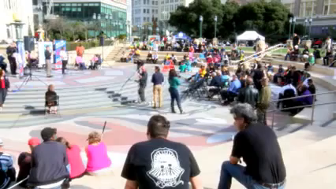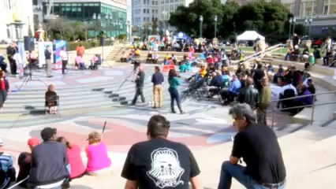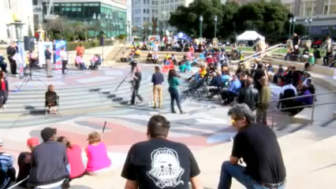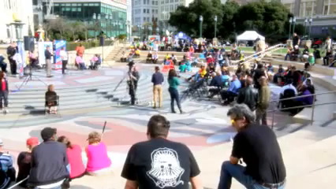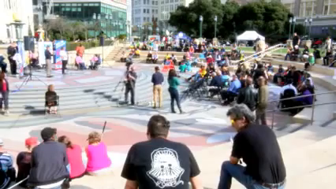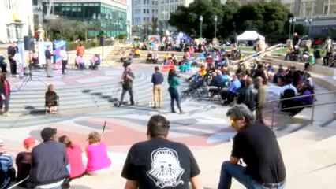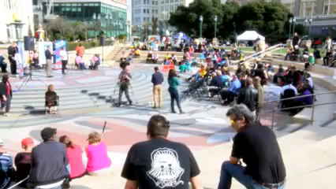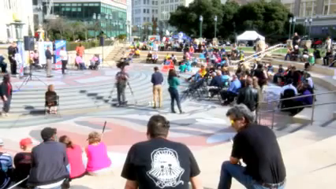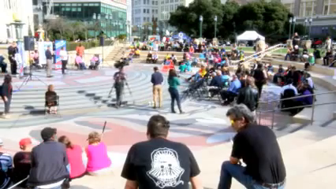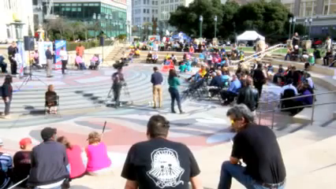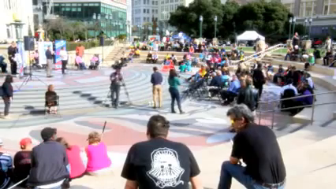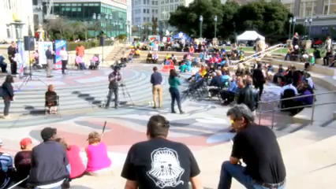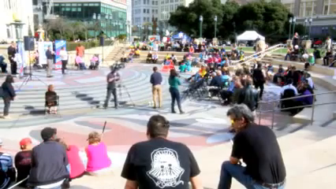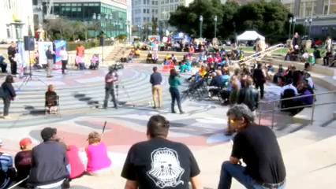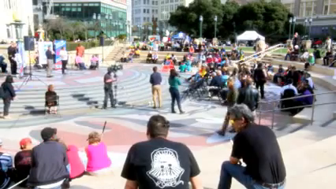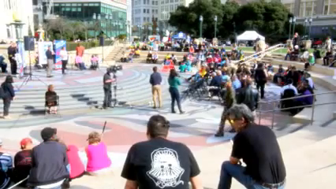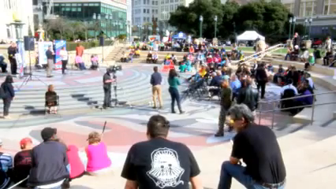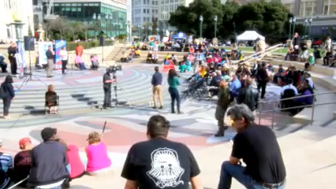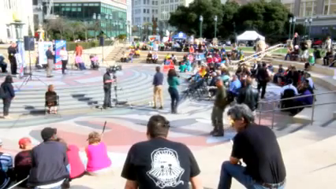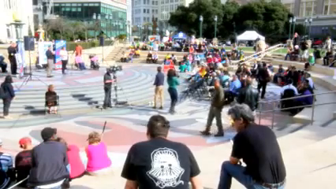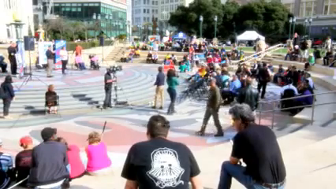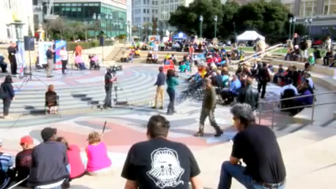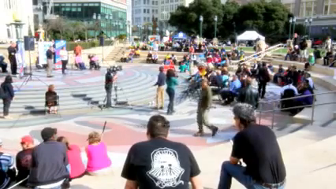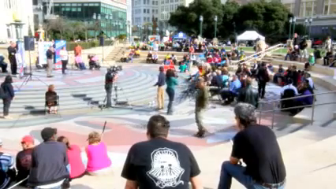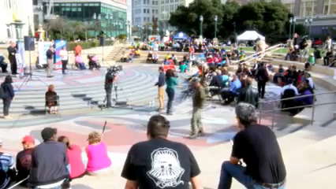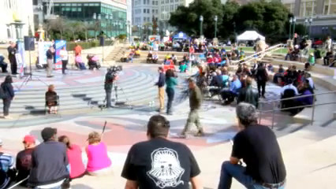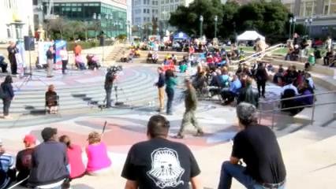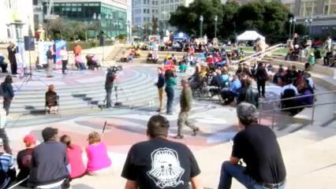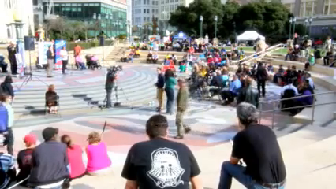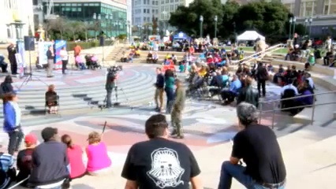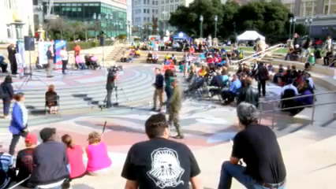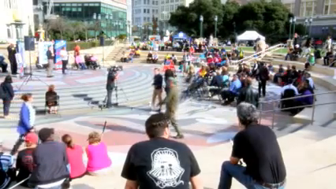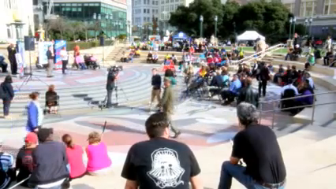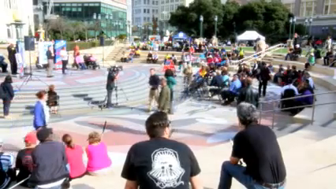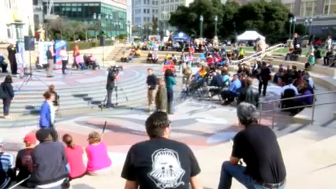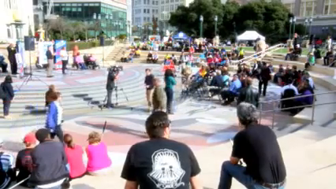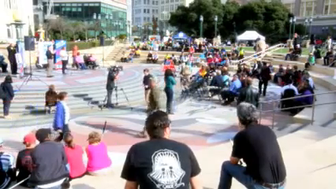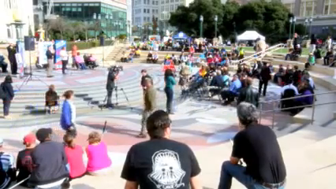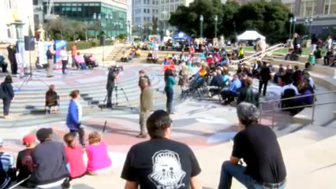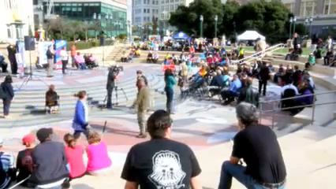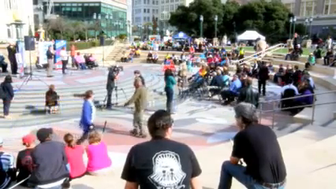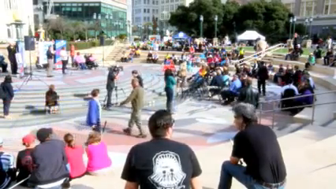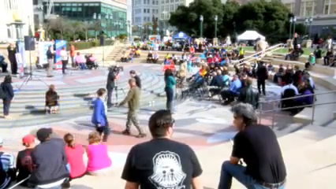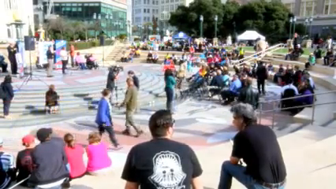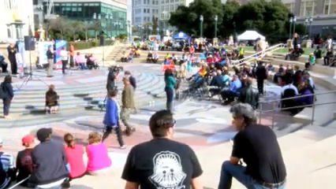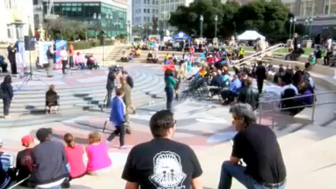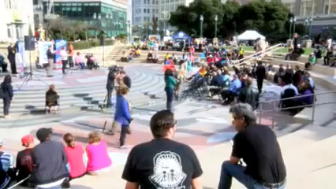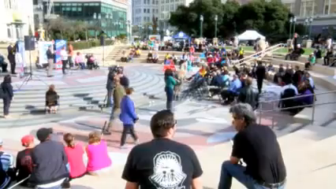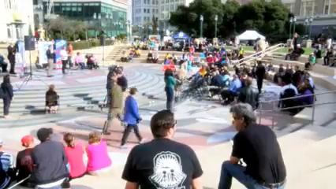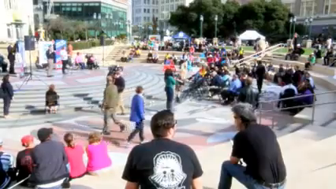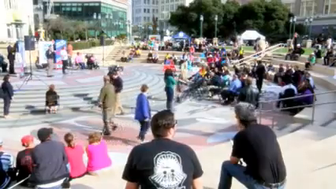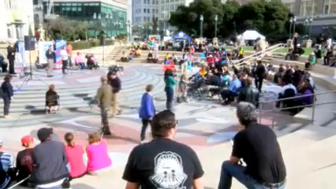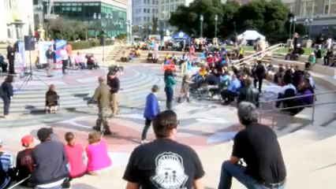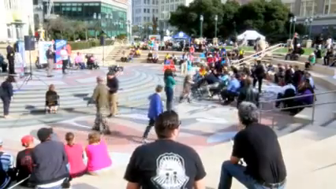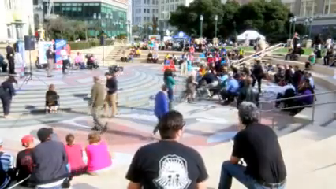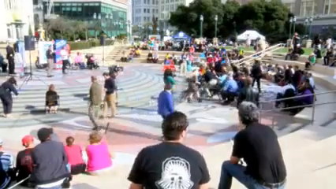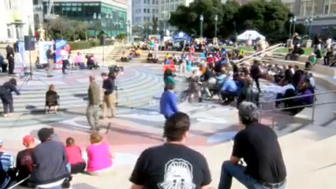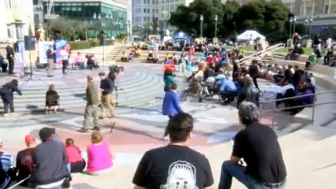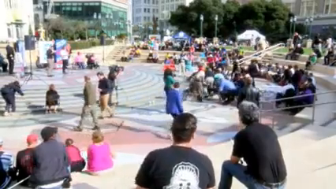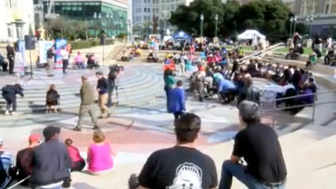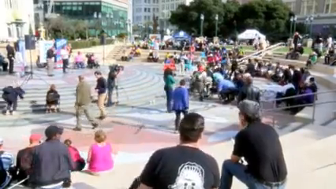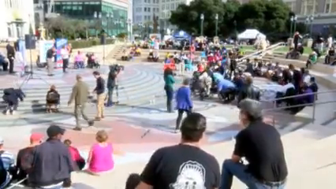hold on drill. So at this time, I would like to ask everybody, if possible, drop to the ground.